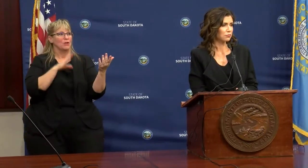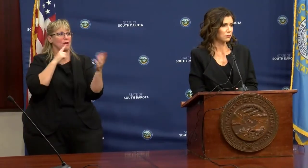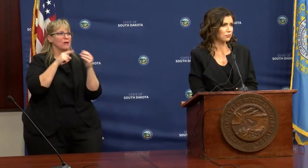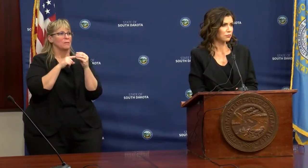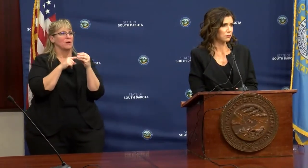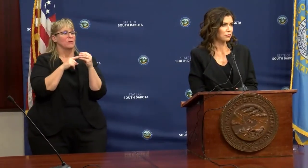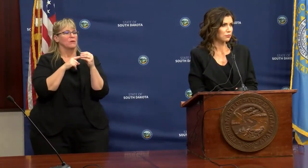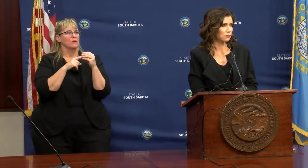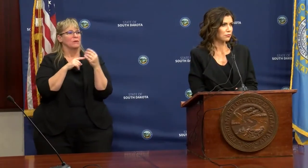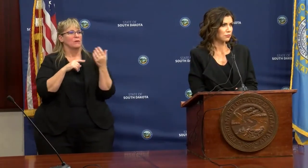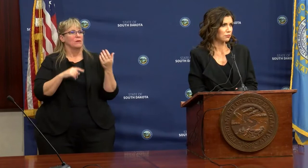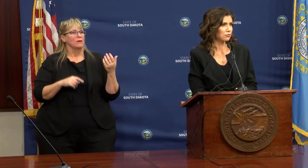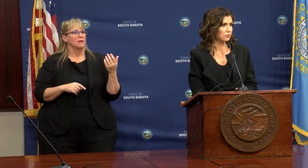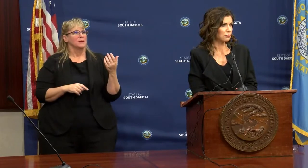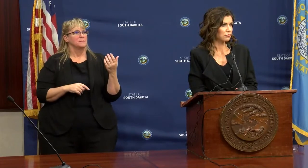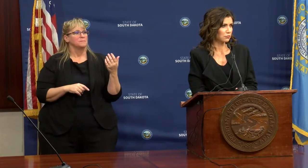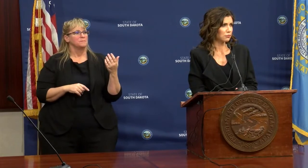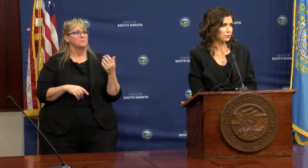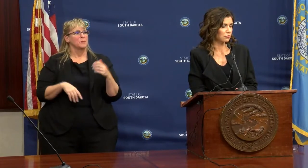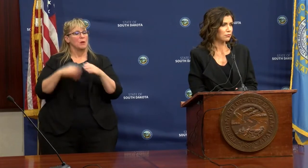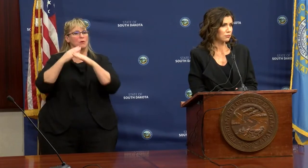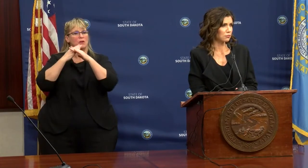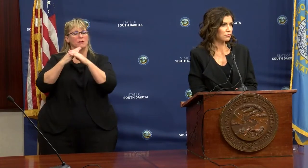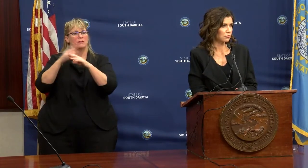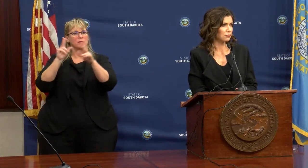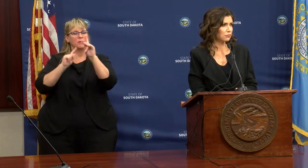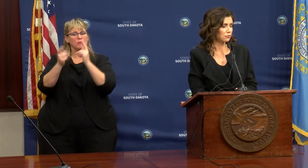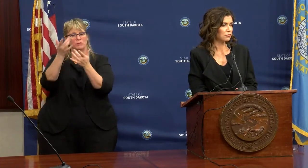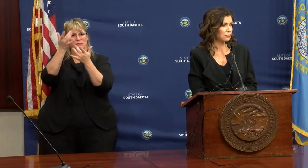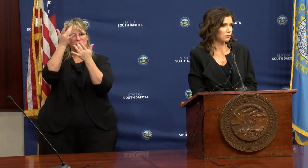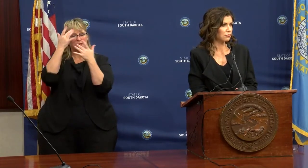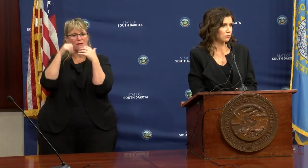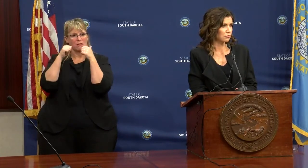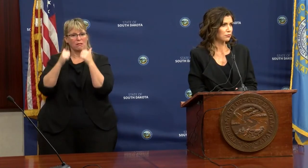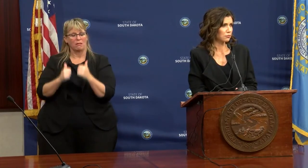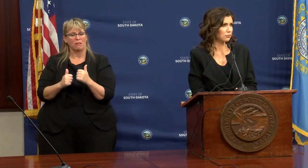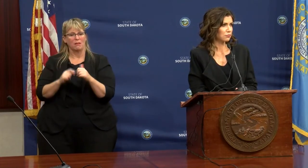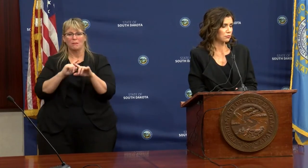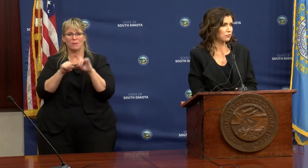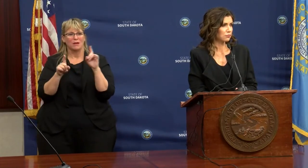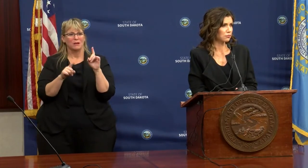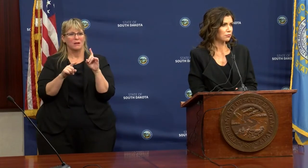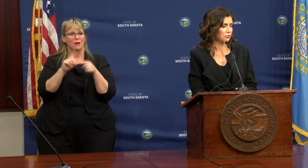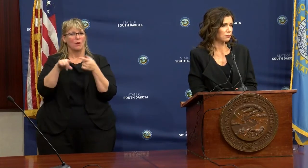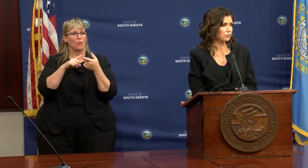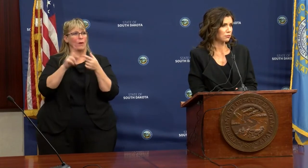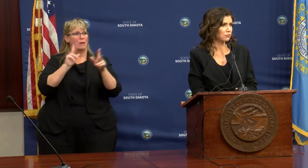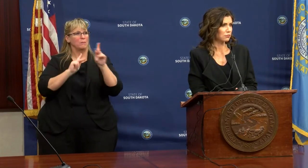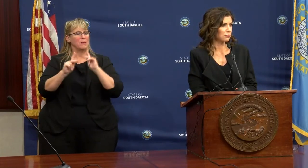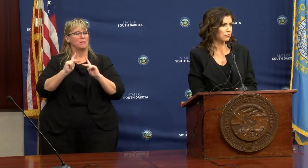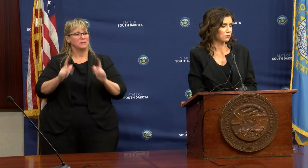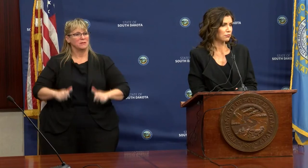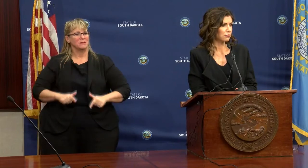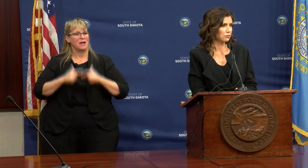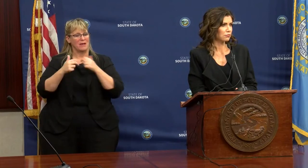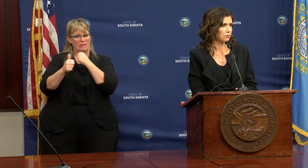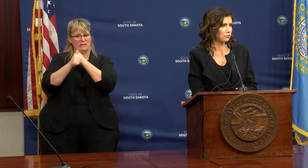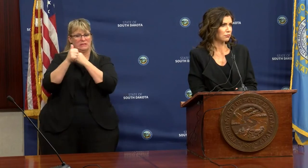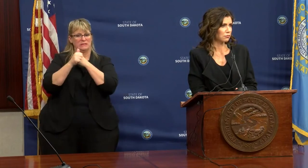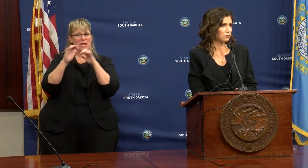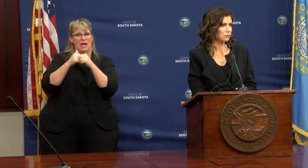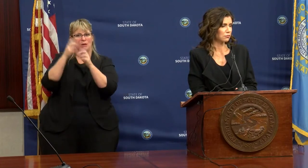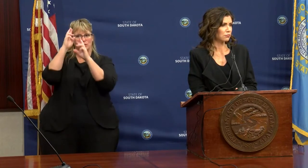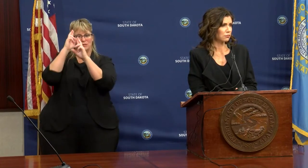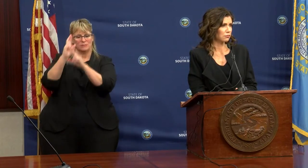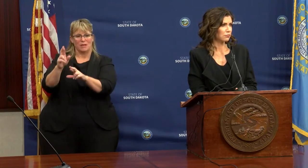protecting the vulnerable population. So when people's lives are at stake, how does the respect